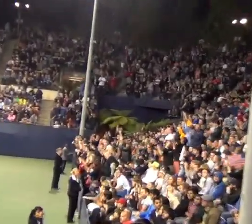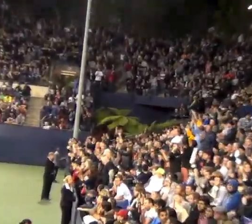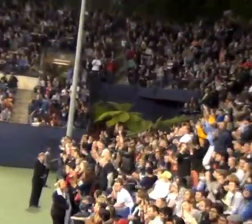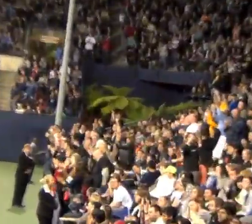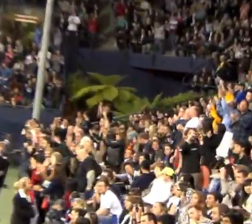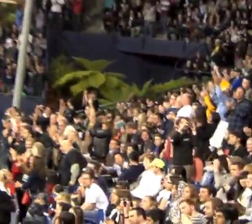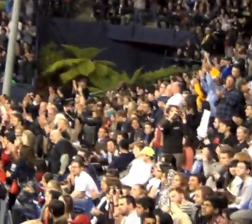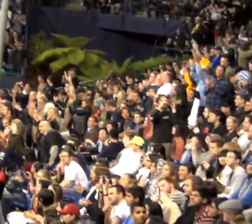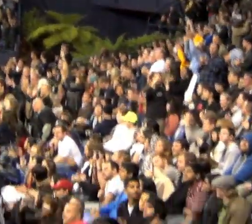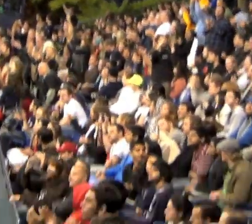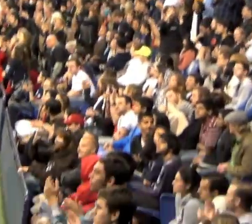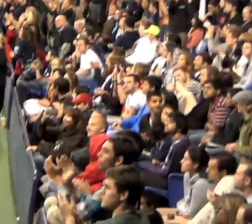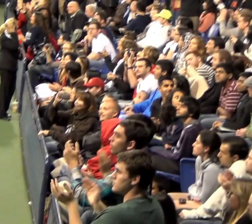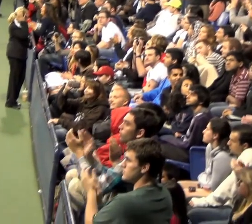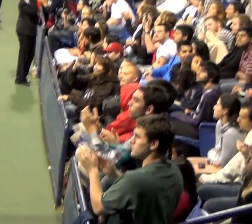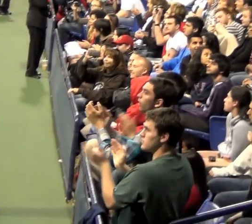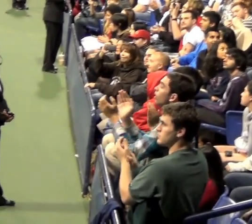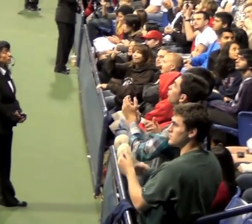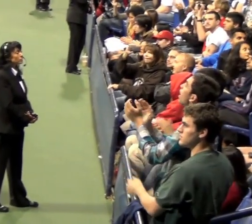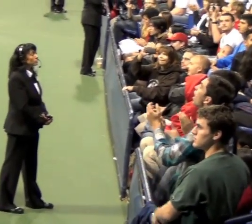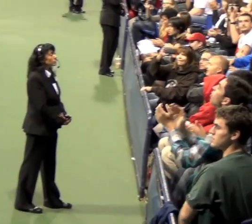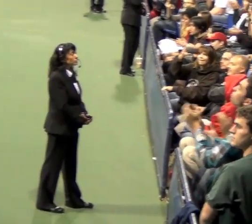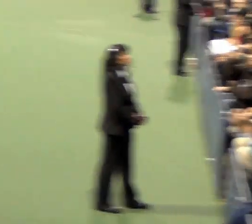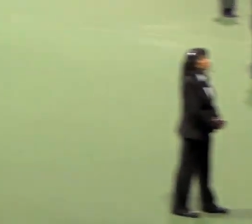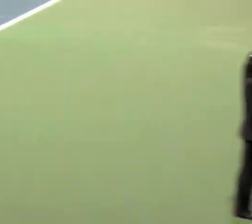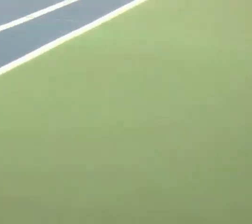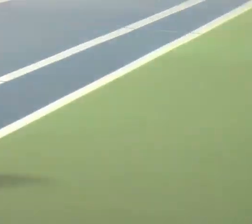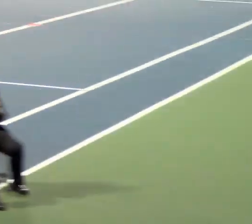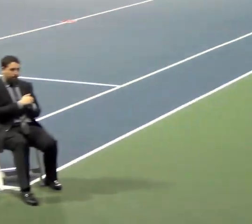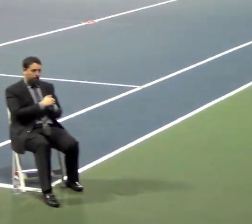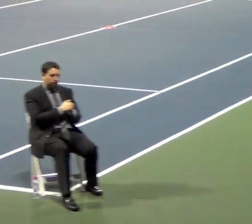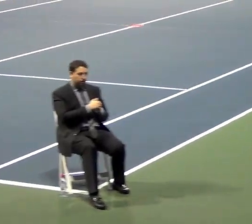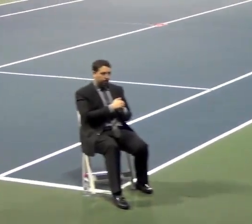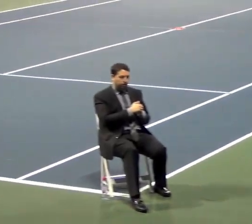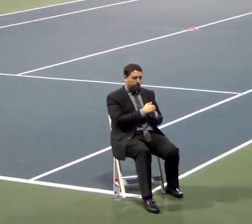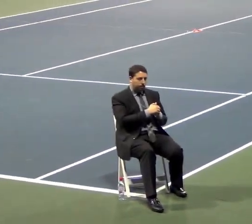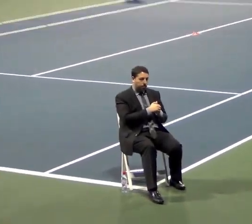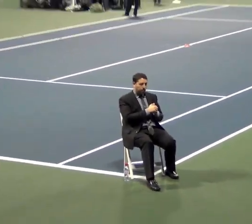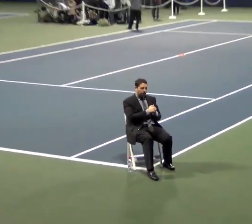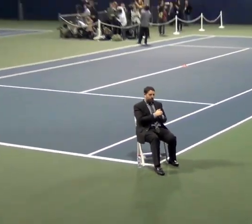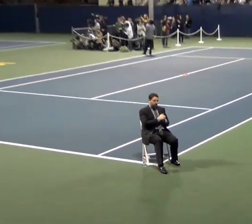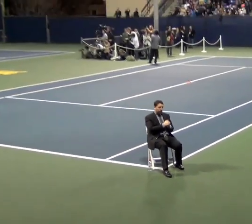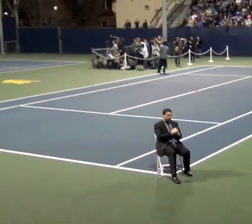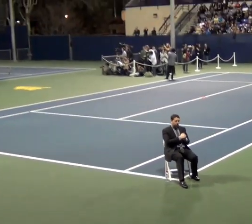Oh my god! Fight! Fight! Fight!